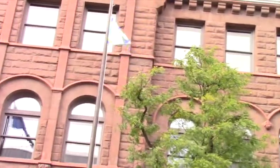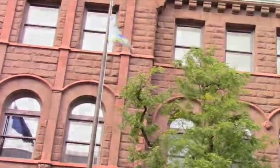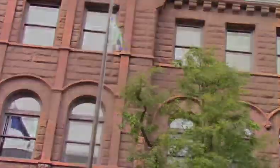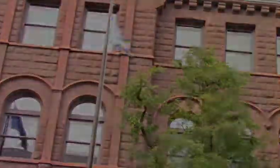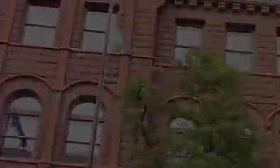I'll see you next time.